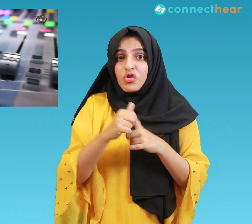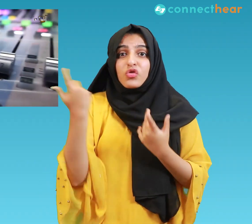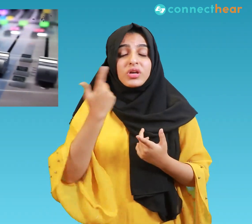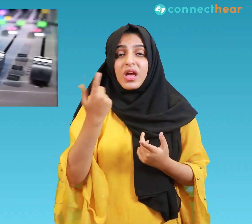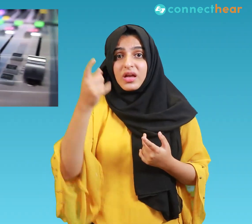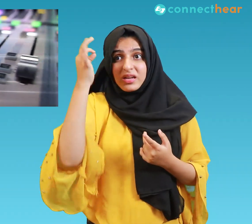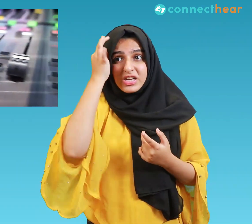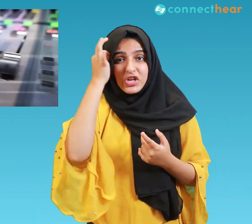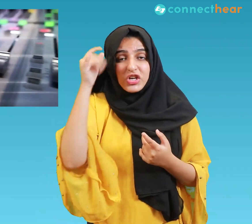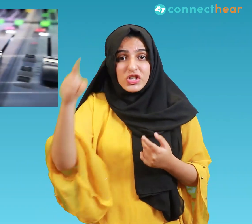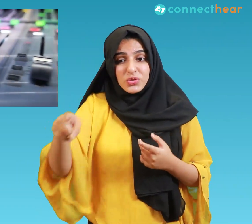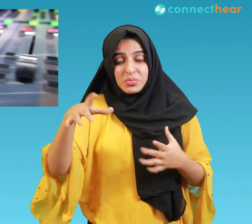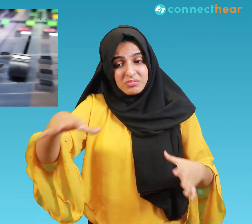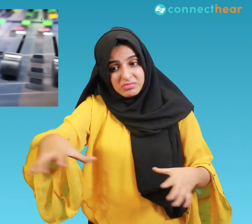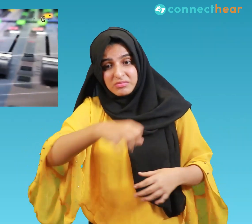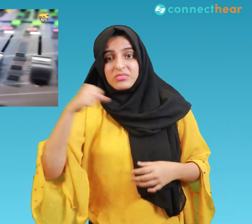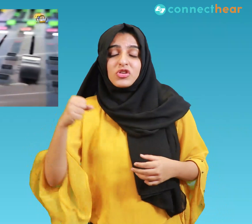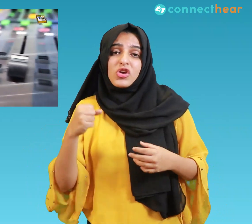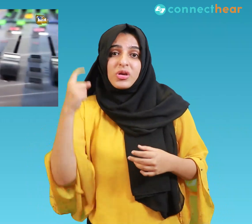its decision regarding Kashmir